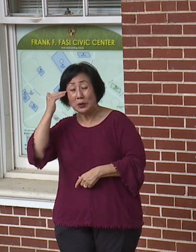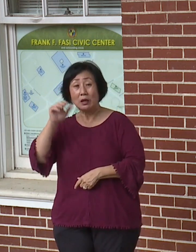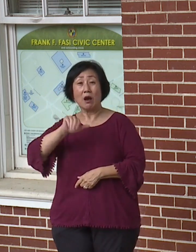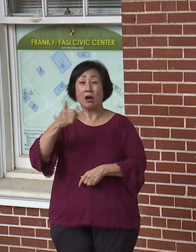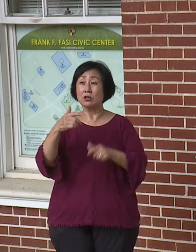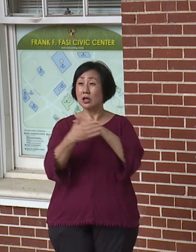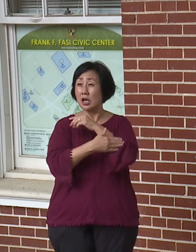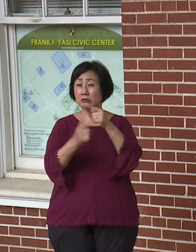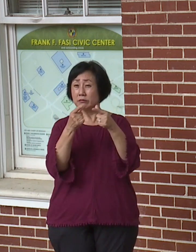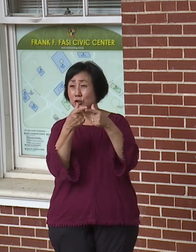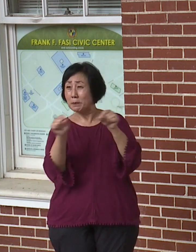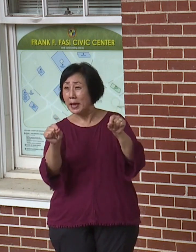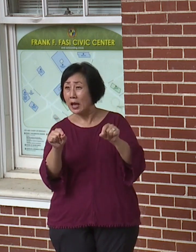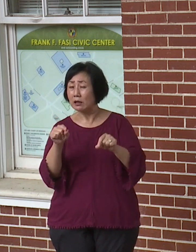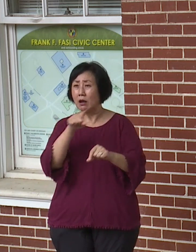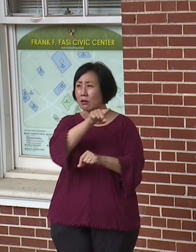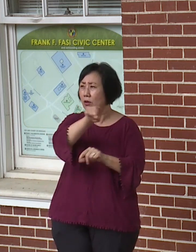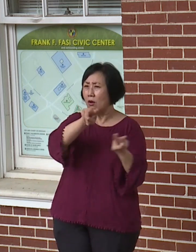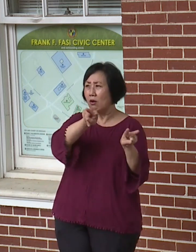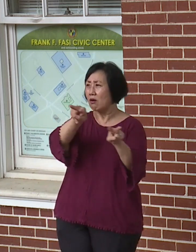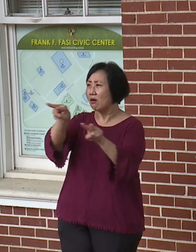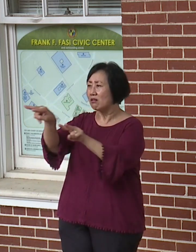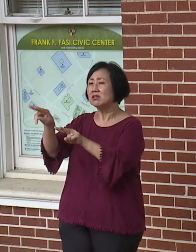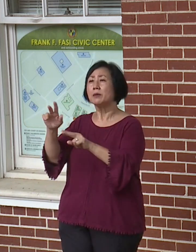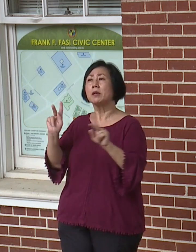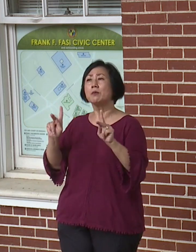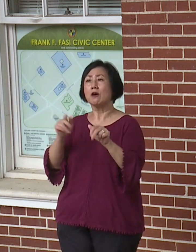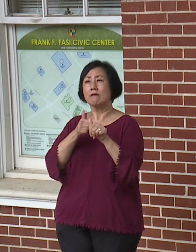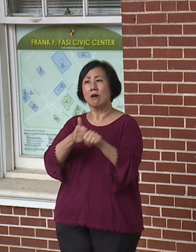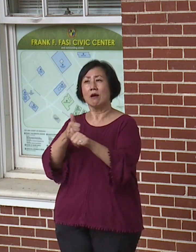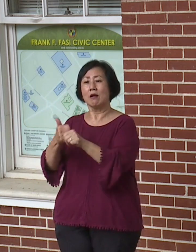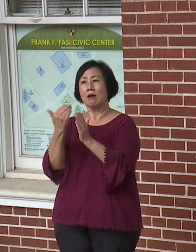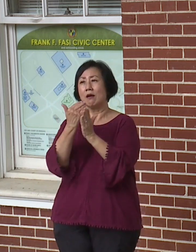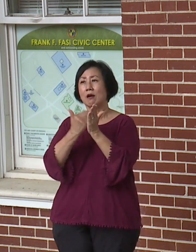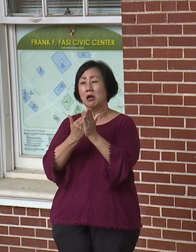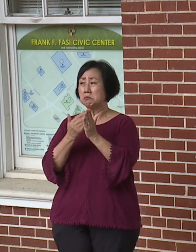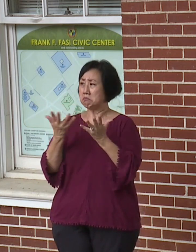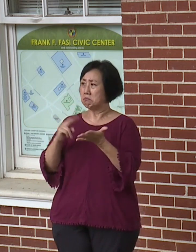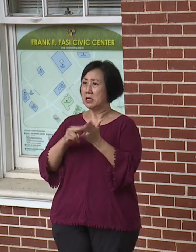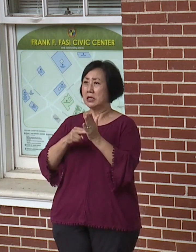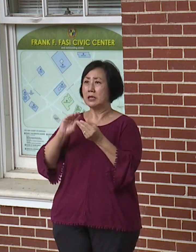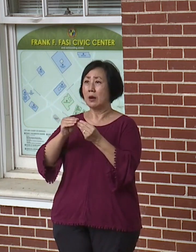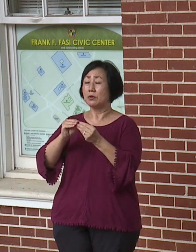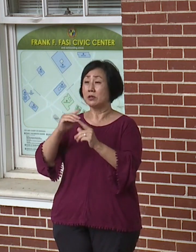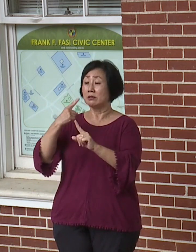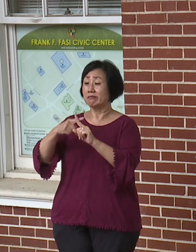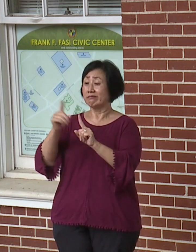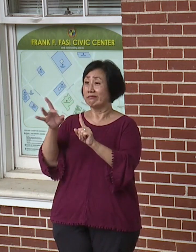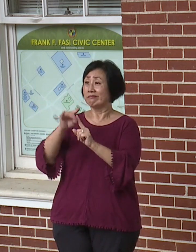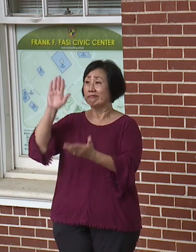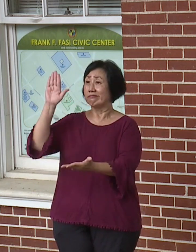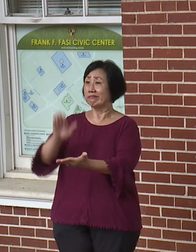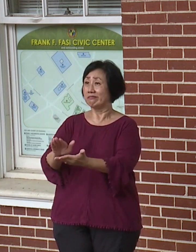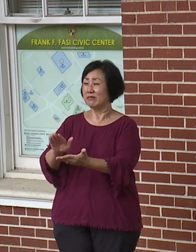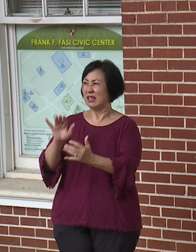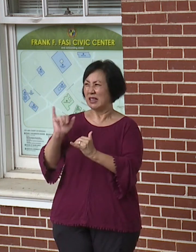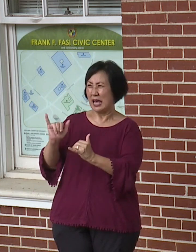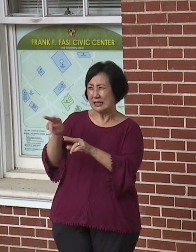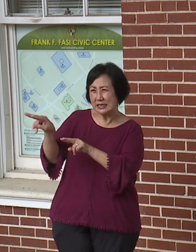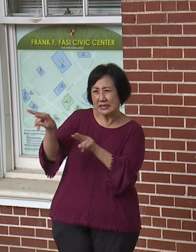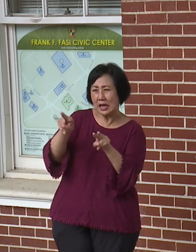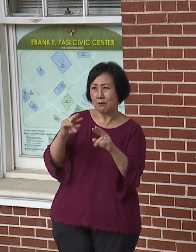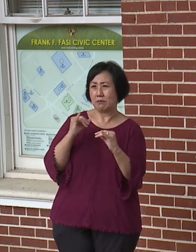Japan, people through their following all the protocols can actually manage the number of cases and really lower it. So that's my hope,